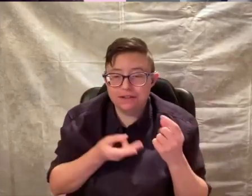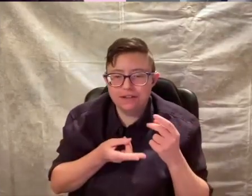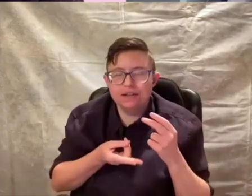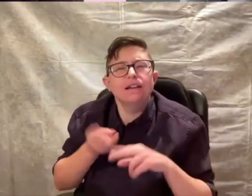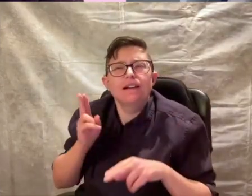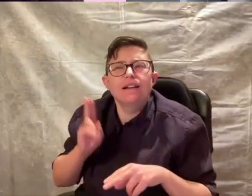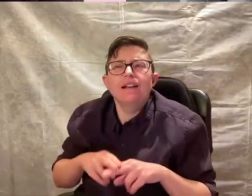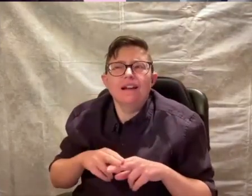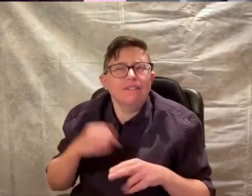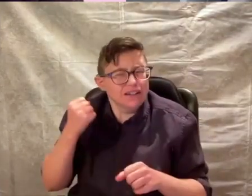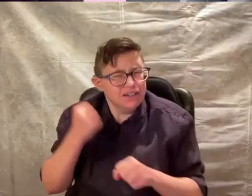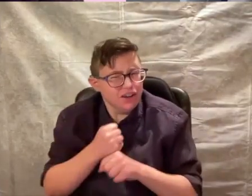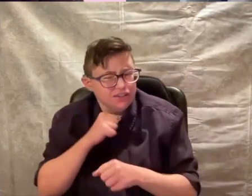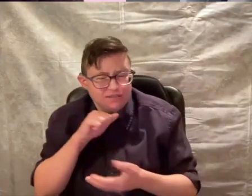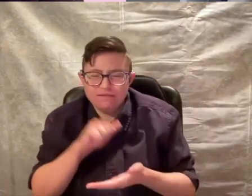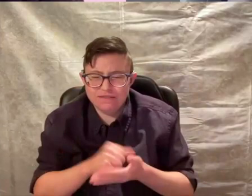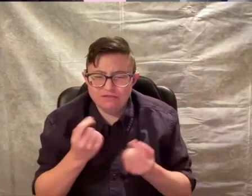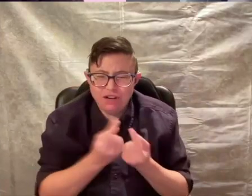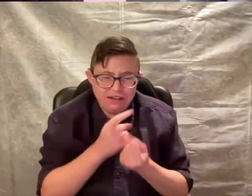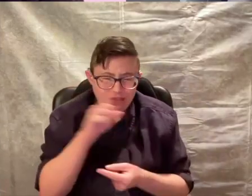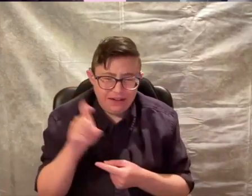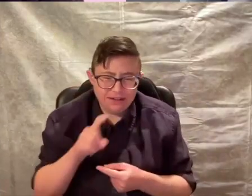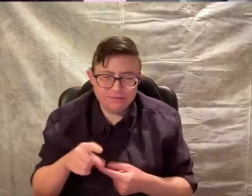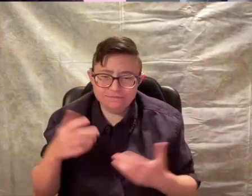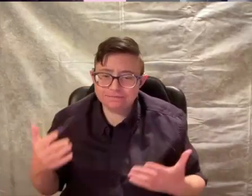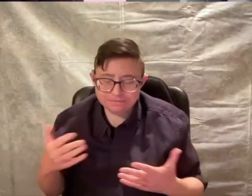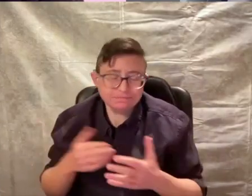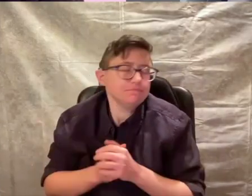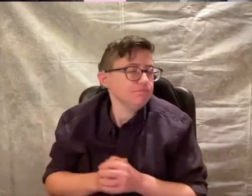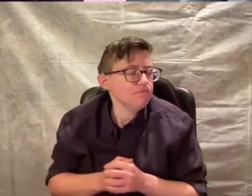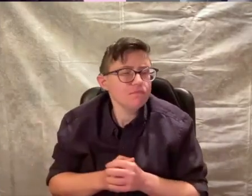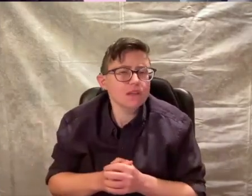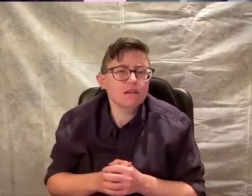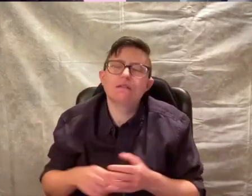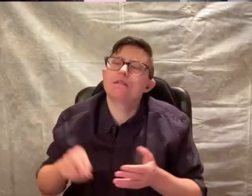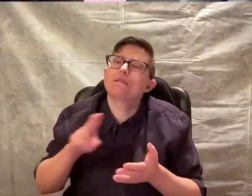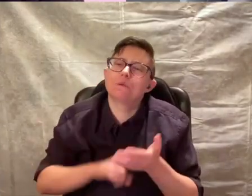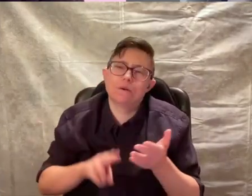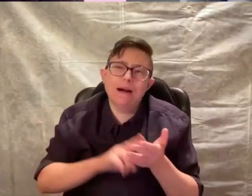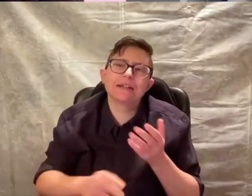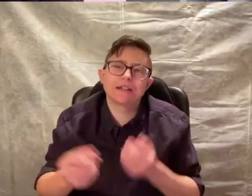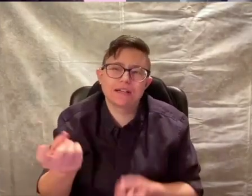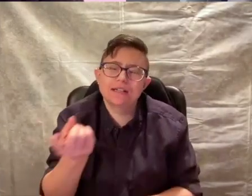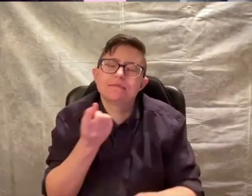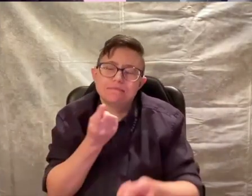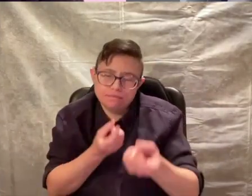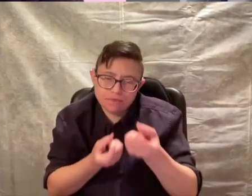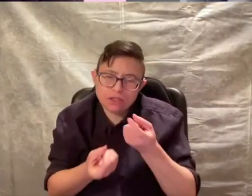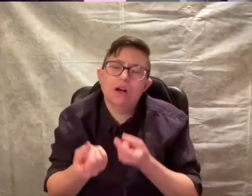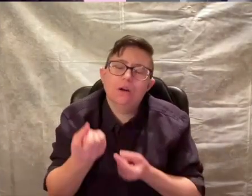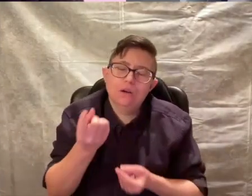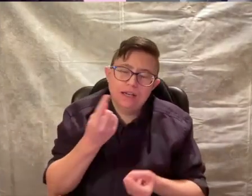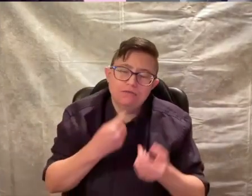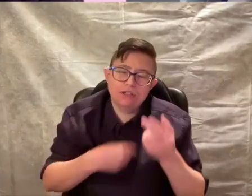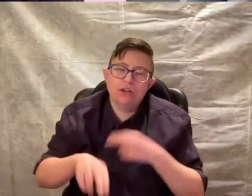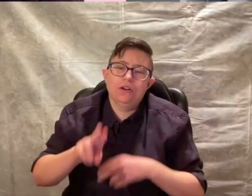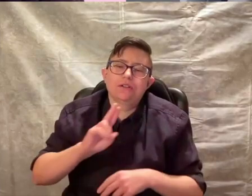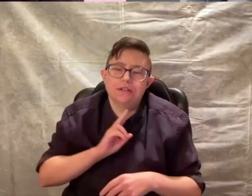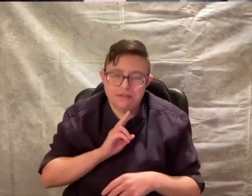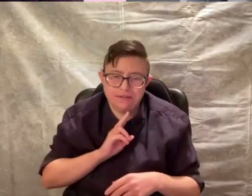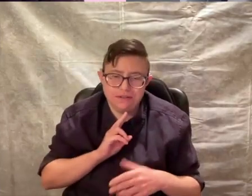wonder if I'd done the right thing. One, normality slowly